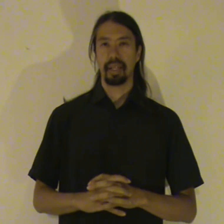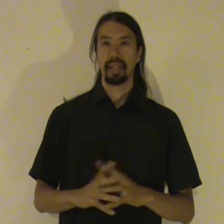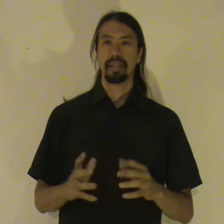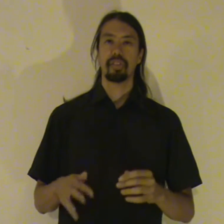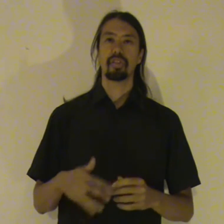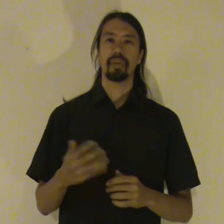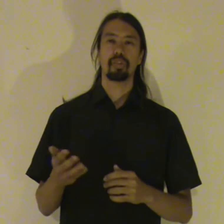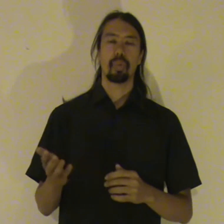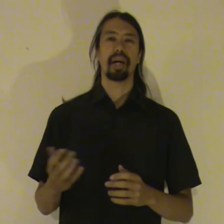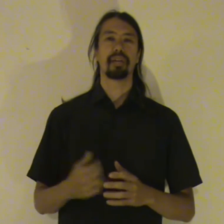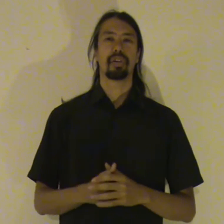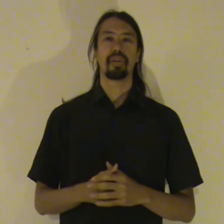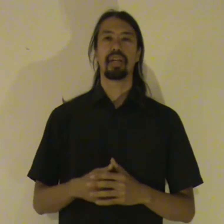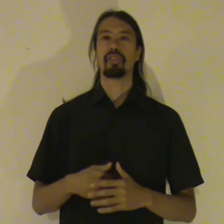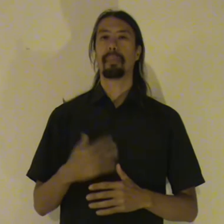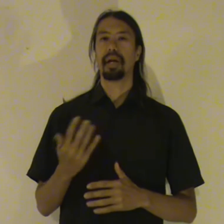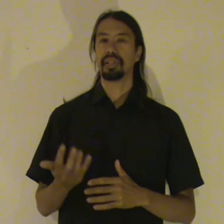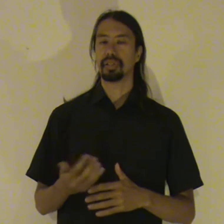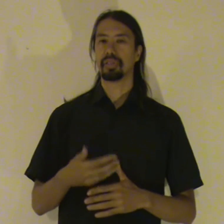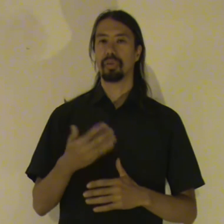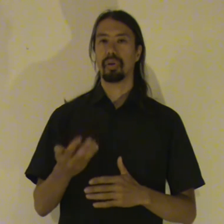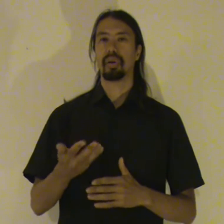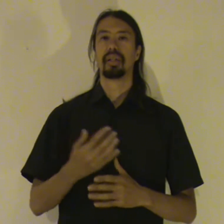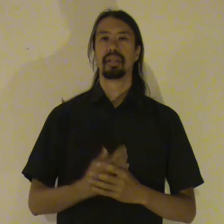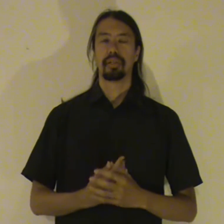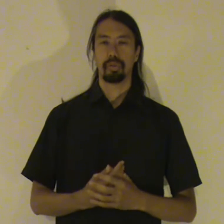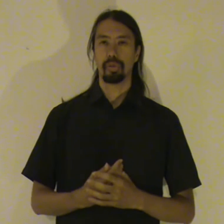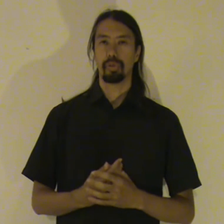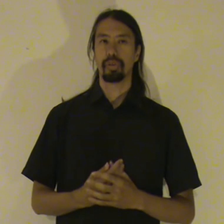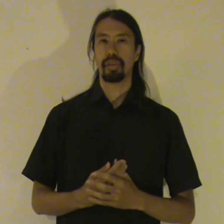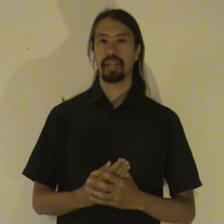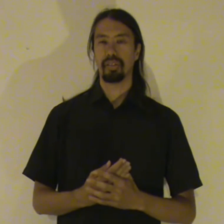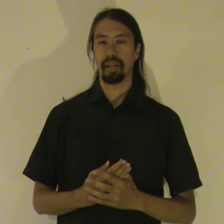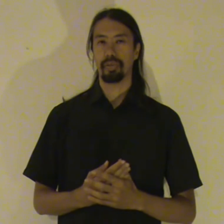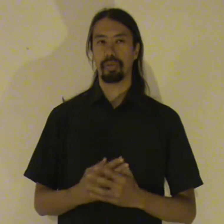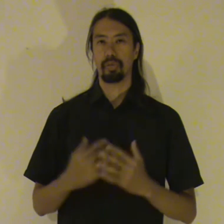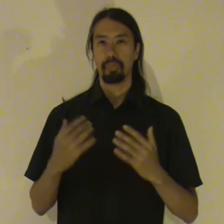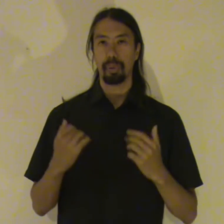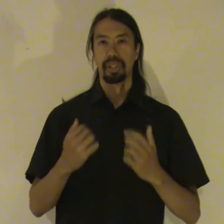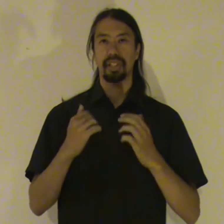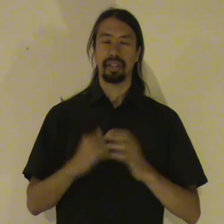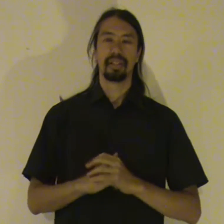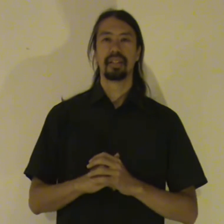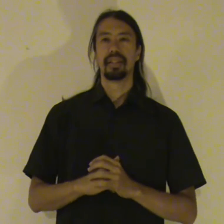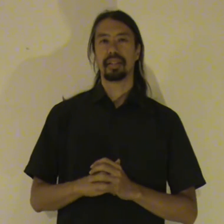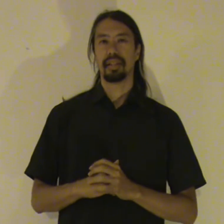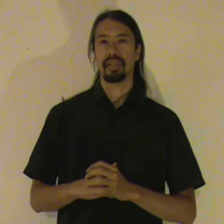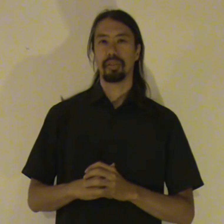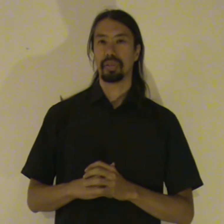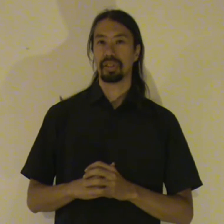This is the best way. So you need some patience for the truth to reveal itself. If you push it. Then it will just